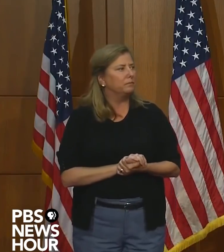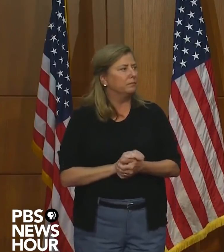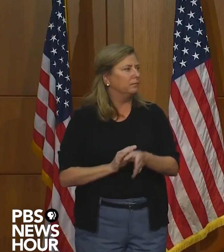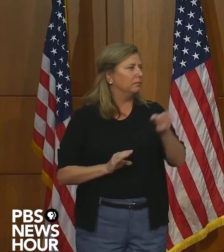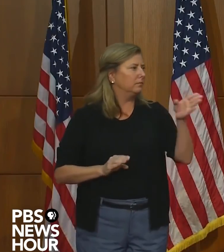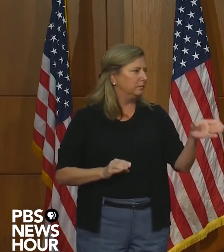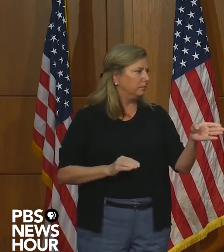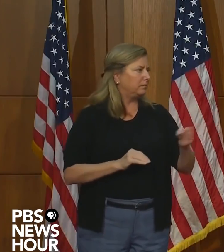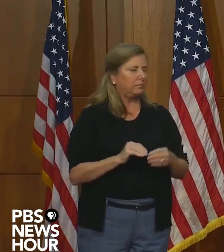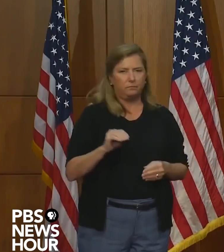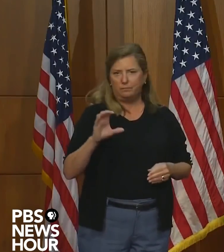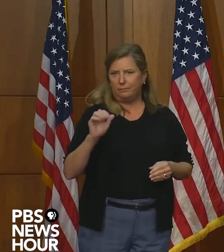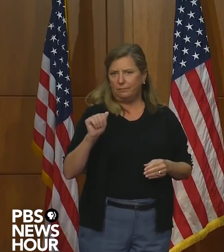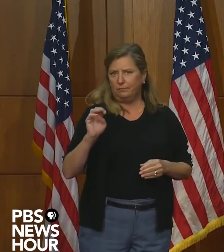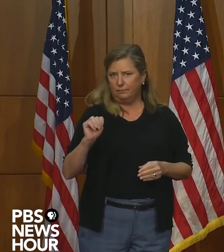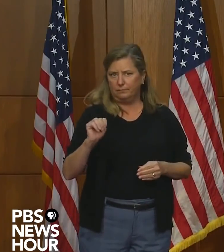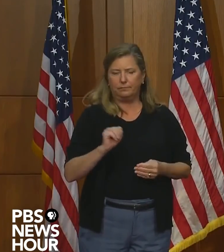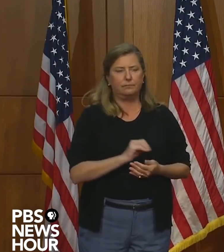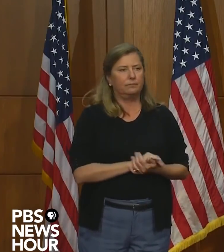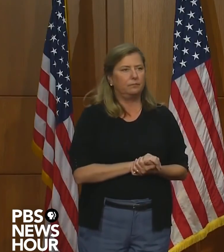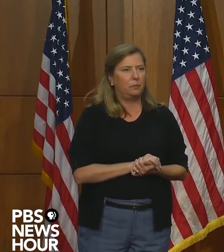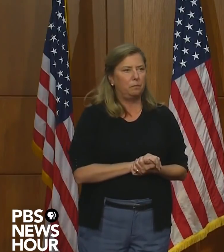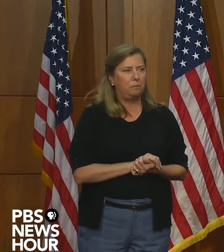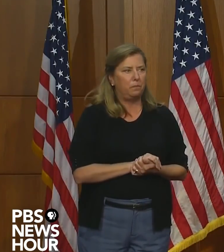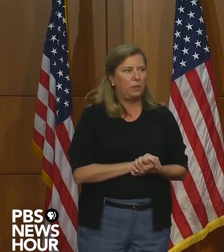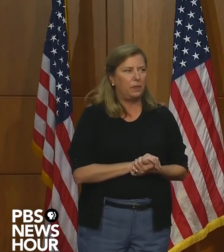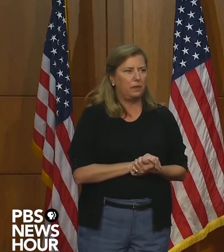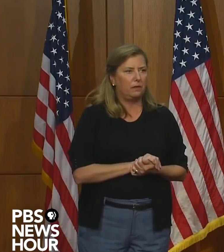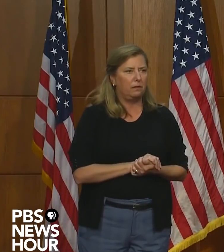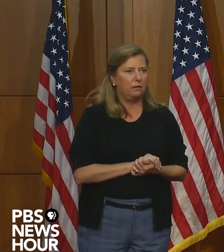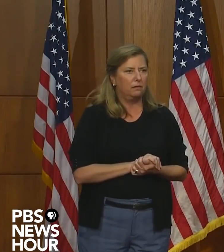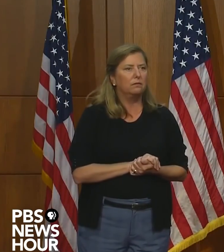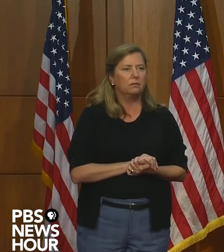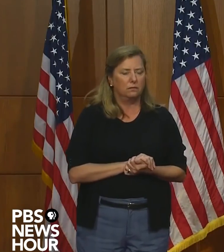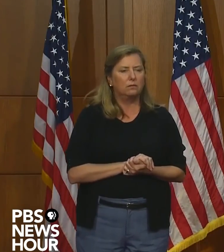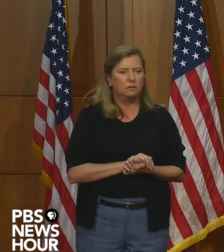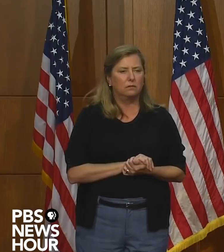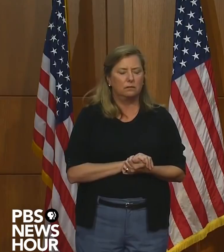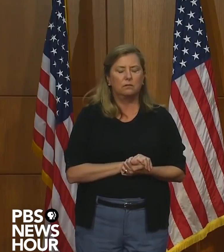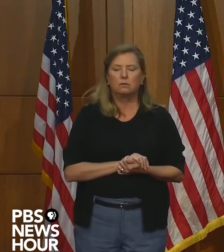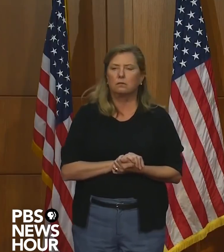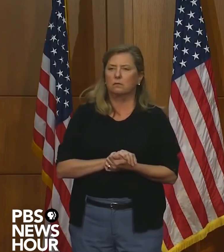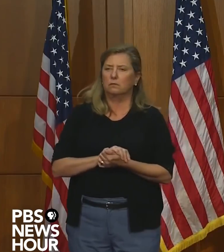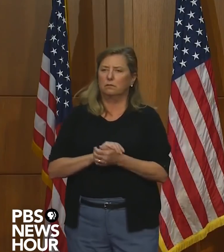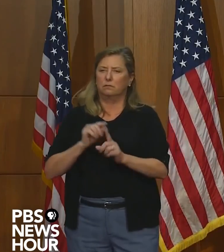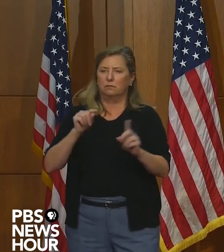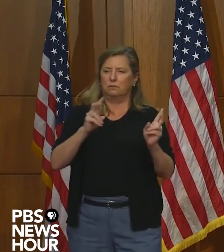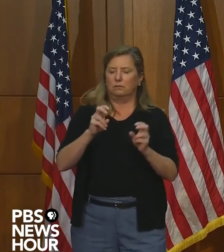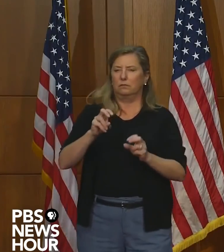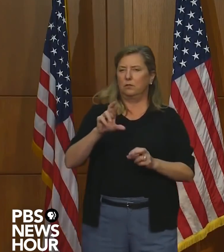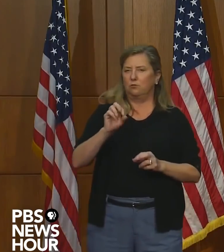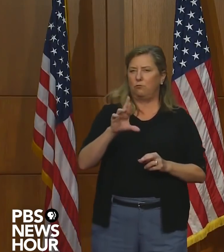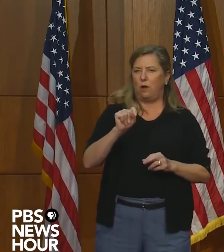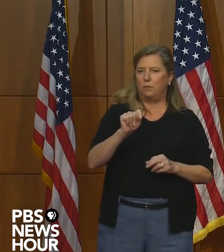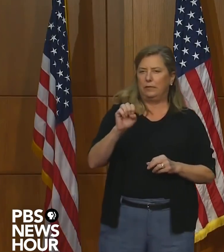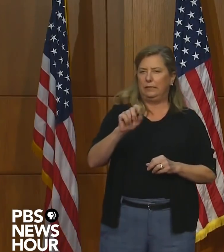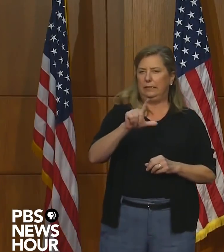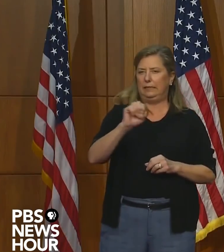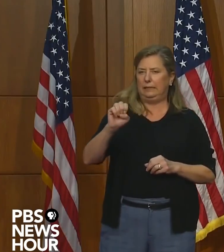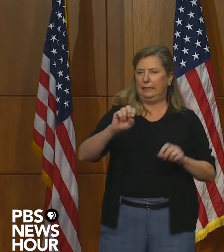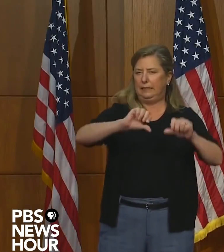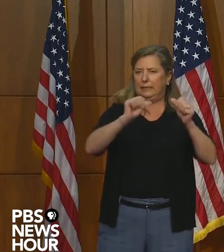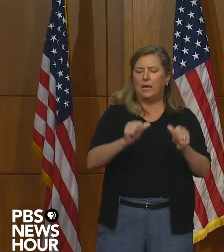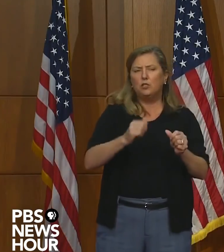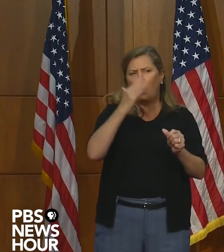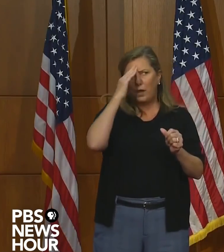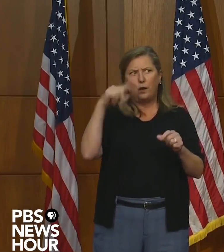Governor, know you've been, um, going back to the statue, preparing the legality of that kind of a move for a year or more, but